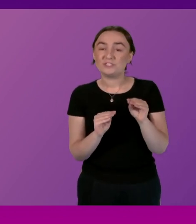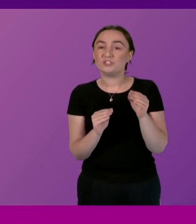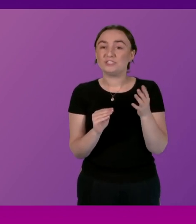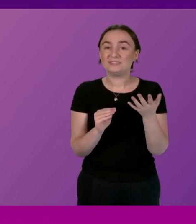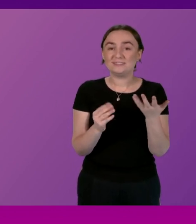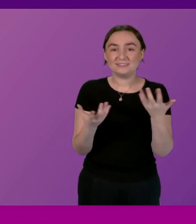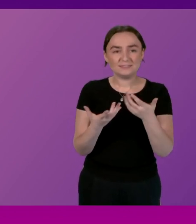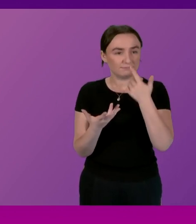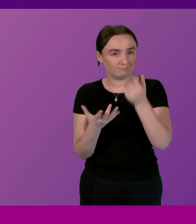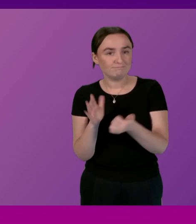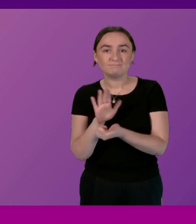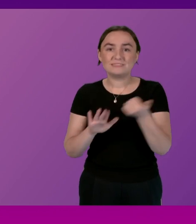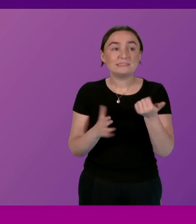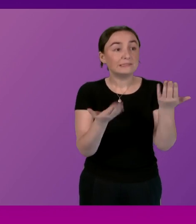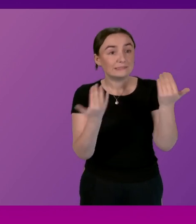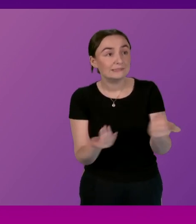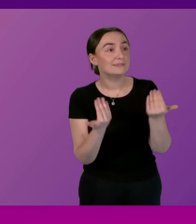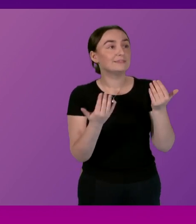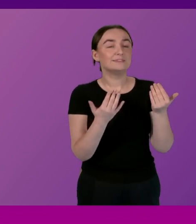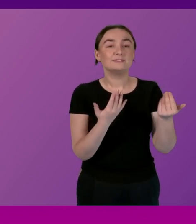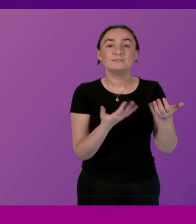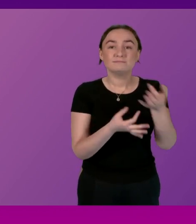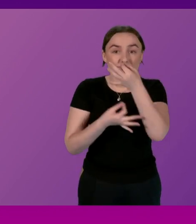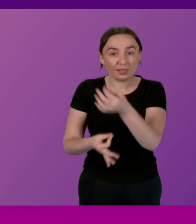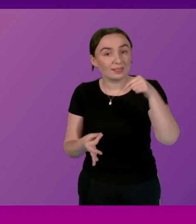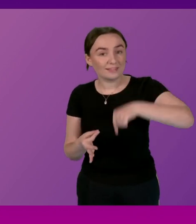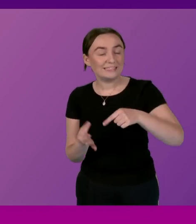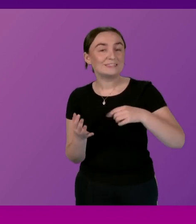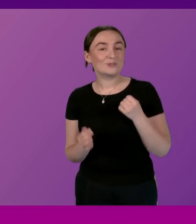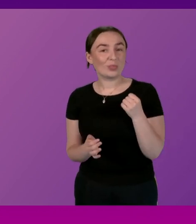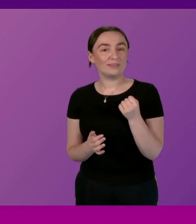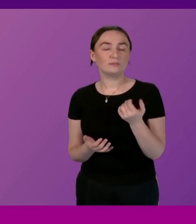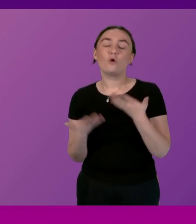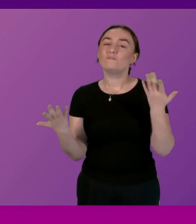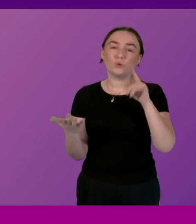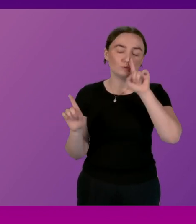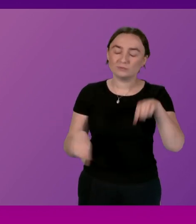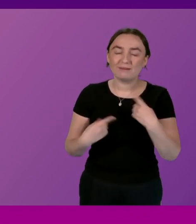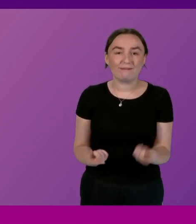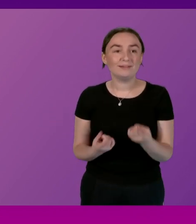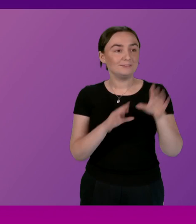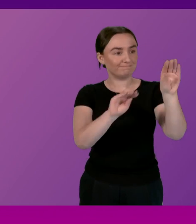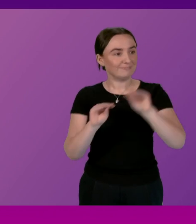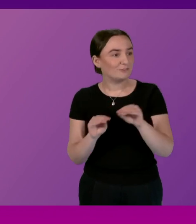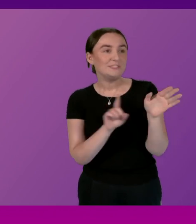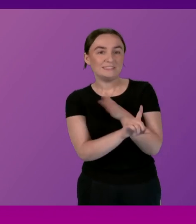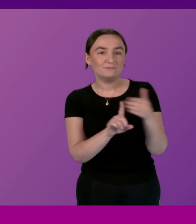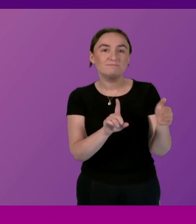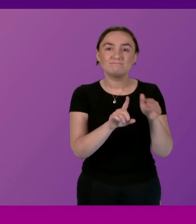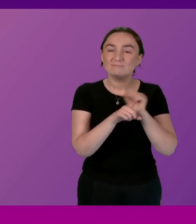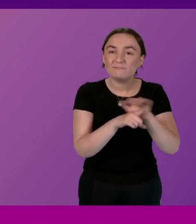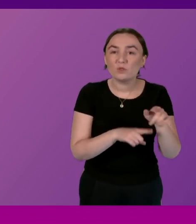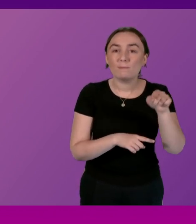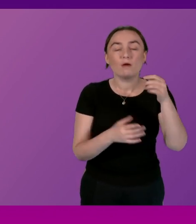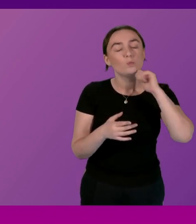important to that and although we obviously don't have the powers over migration we'll do what we can to ensure that Scotland is as